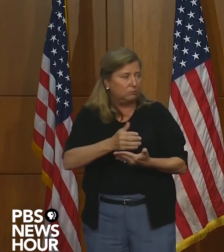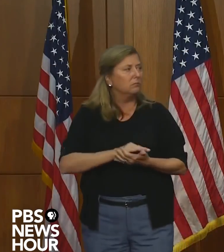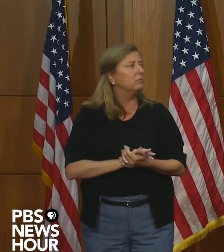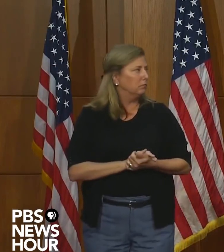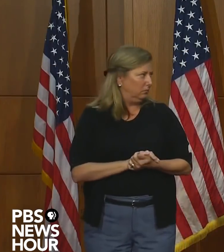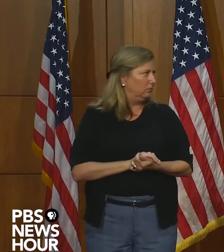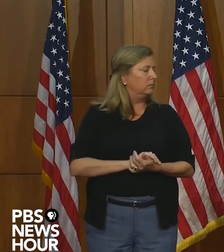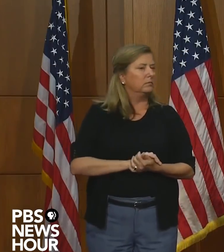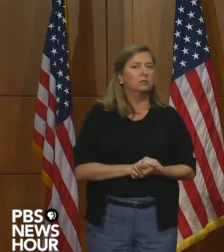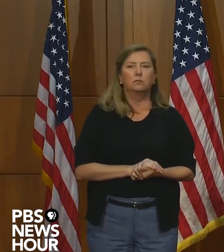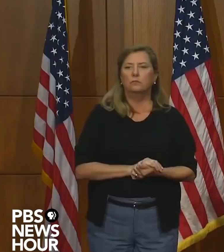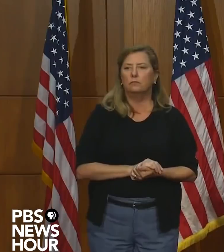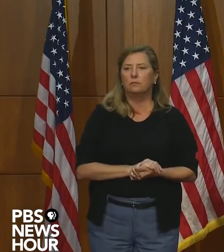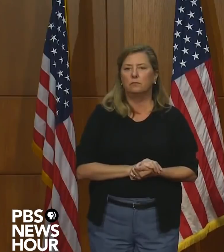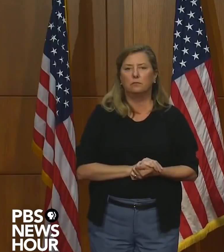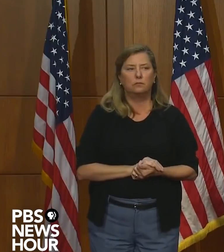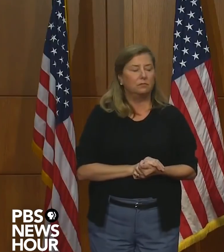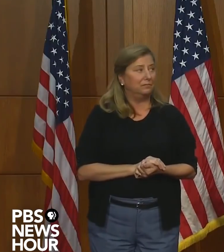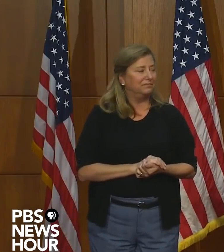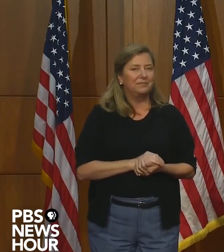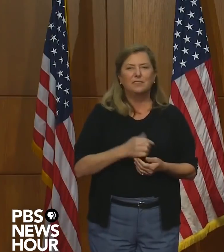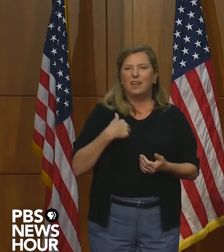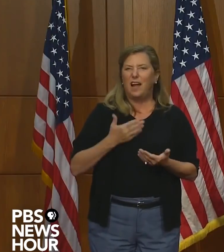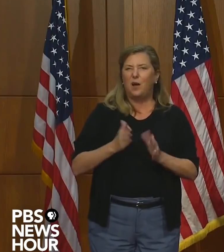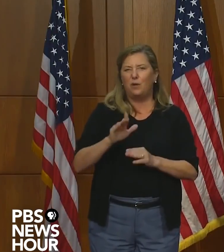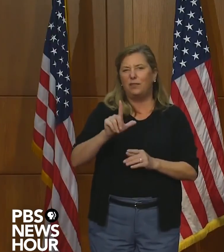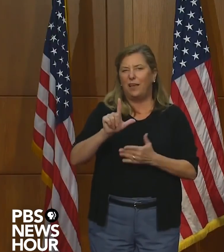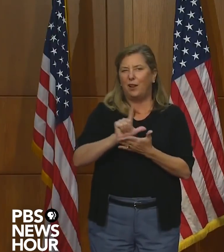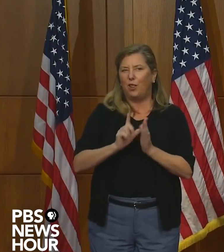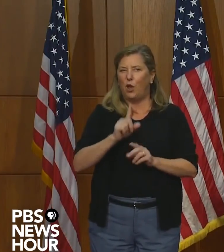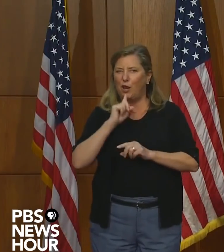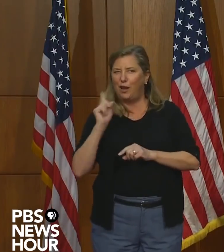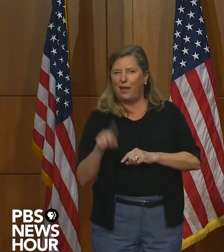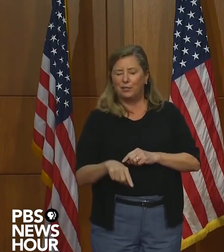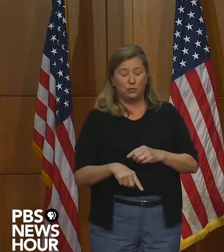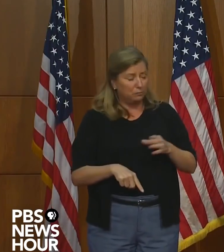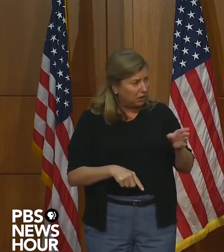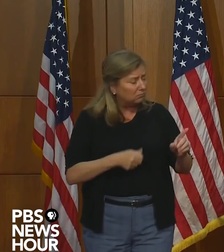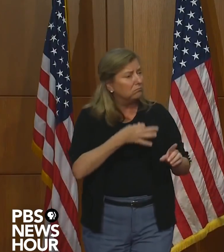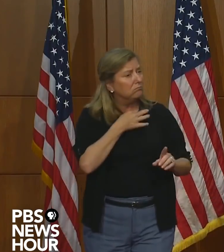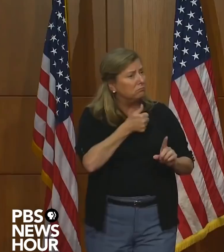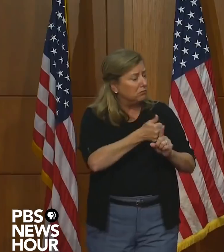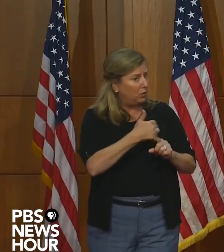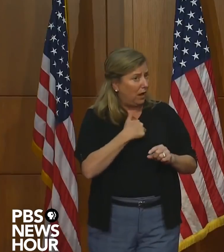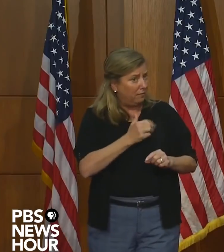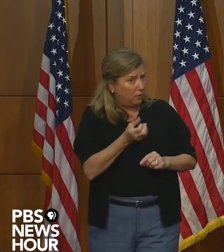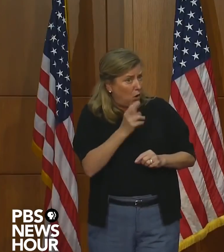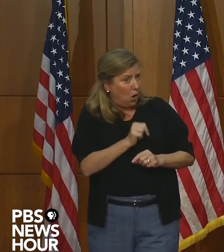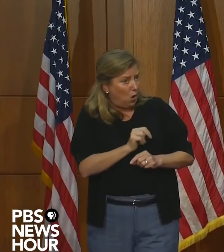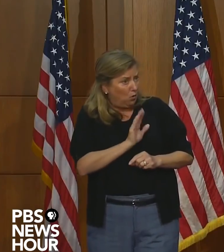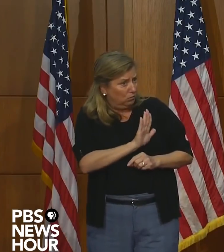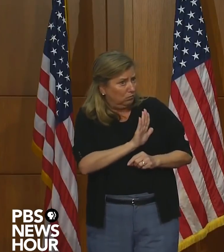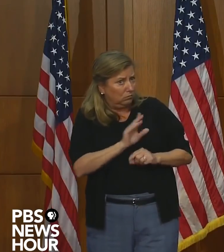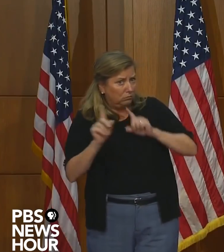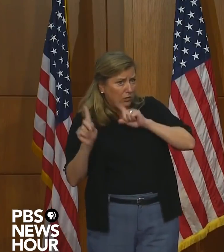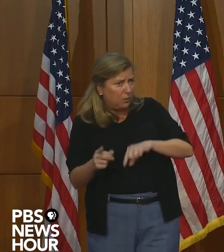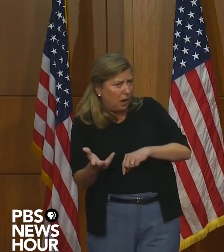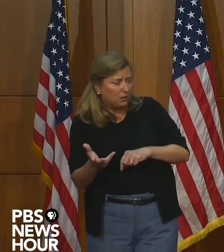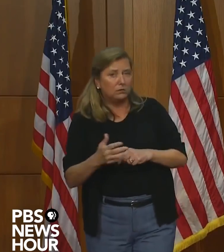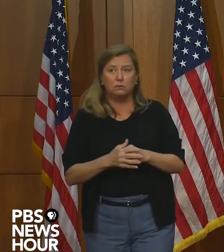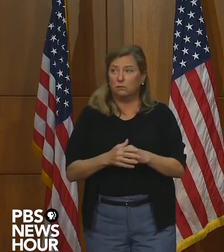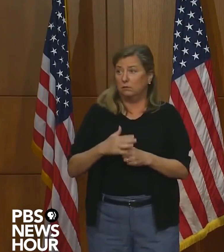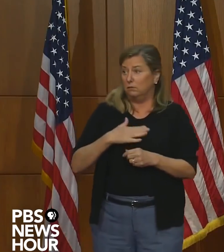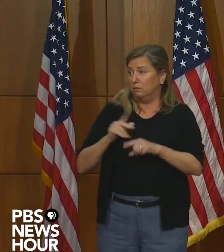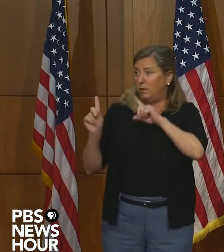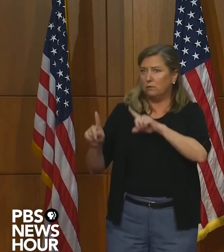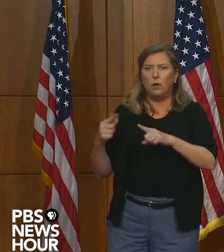Thank, thank you, Greg. I'm going to let a lawyer answer your question. Do you have a personal response to it though? Well, my, my response is that we've